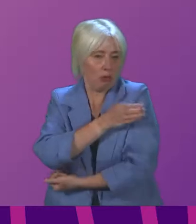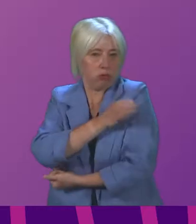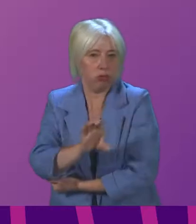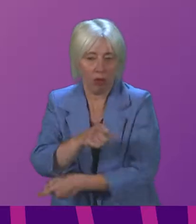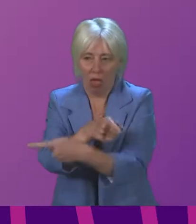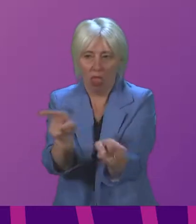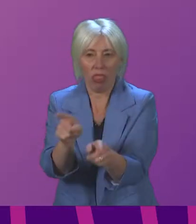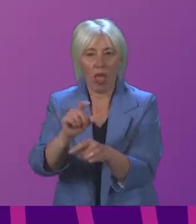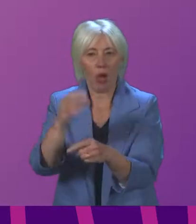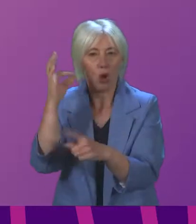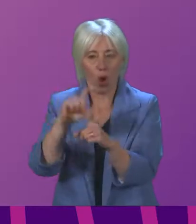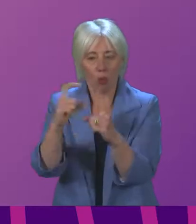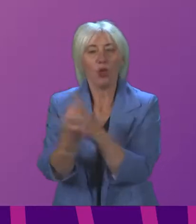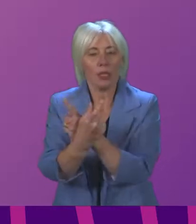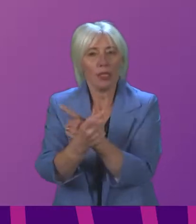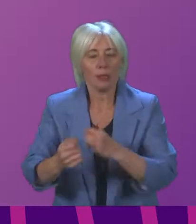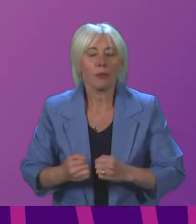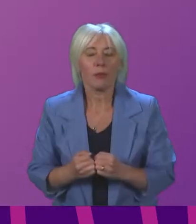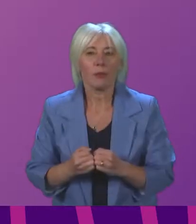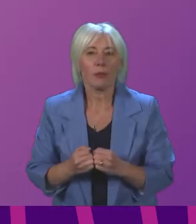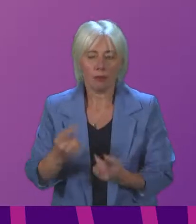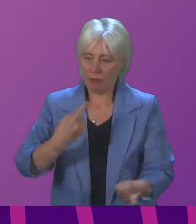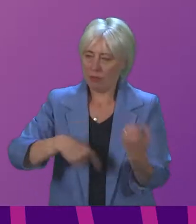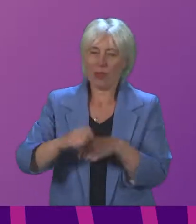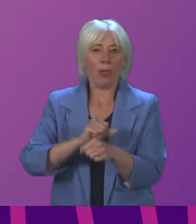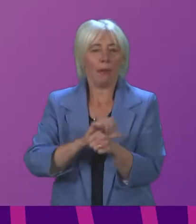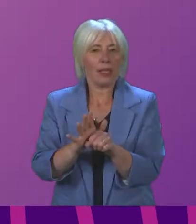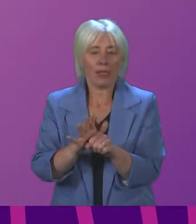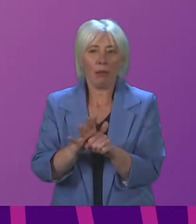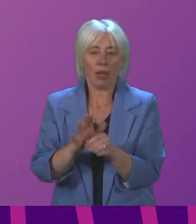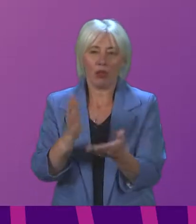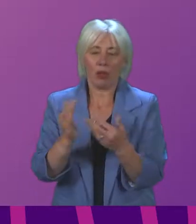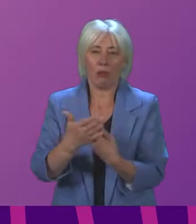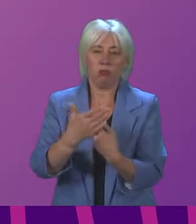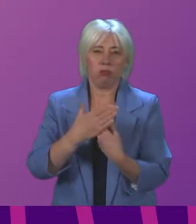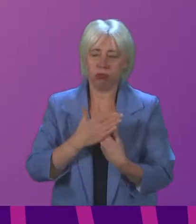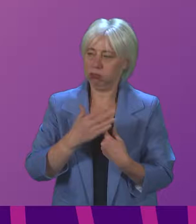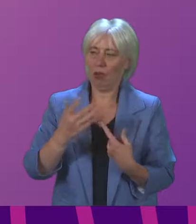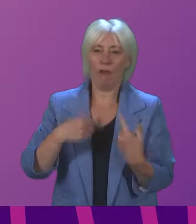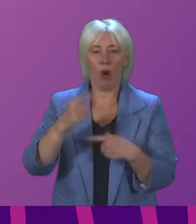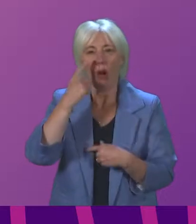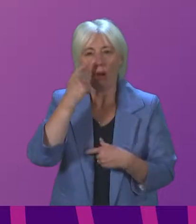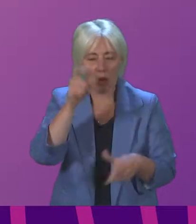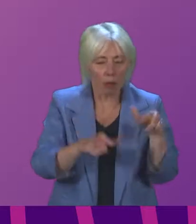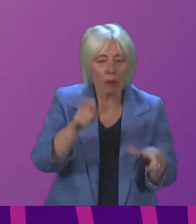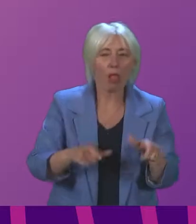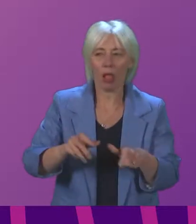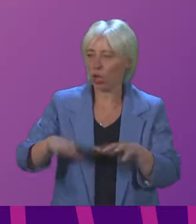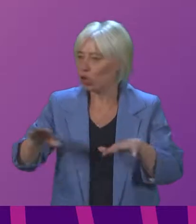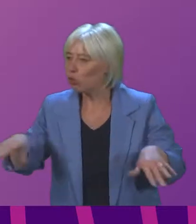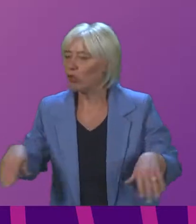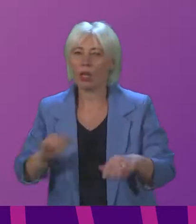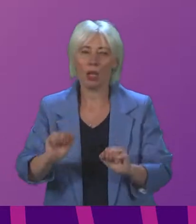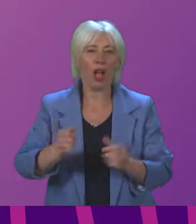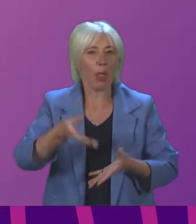they serve. The pandemic has taken a disproportionate toll on the lives of young people and children. Disrupting